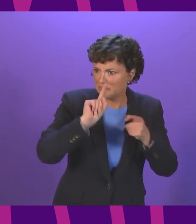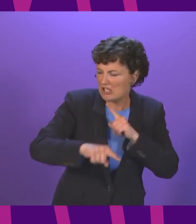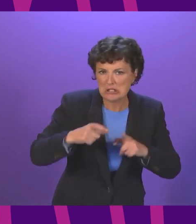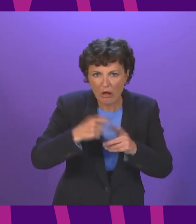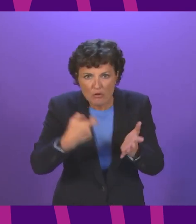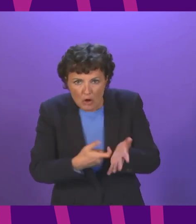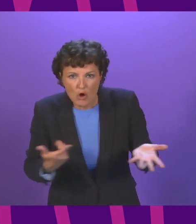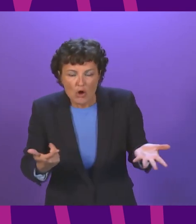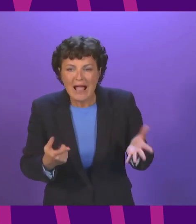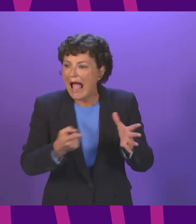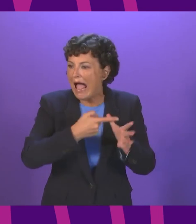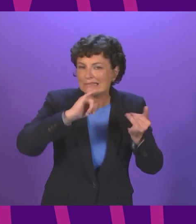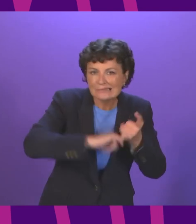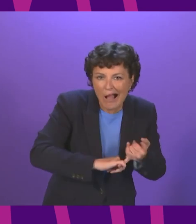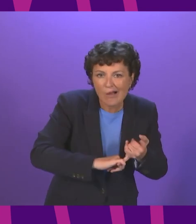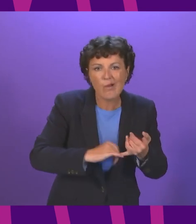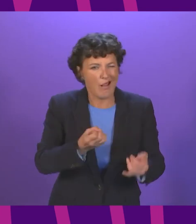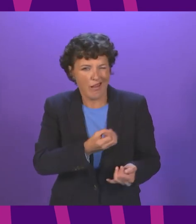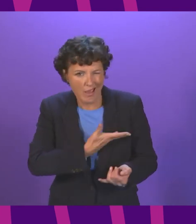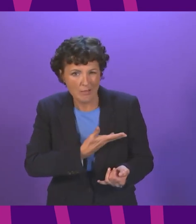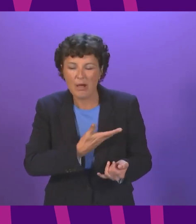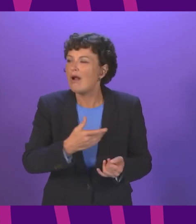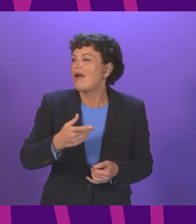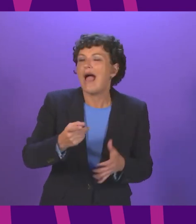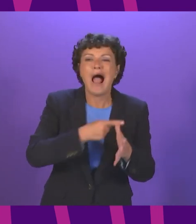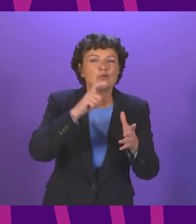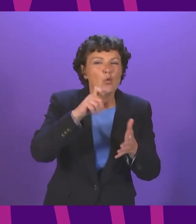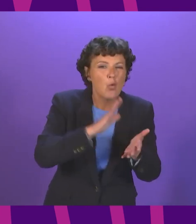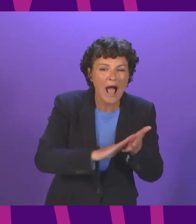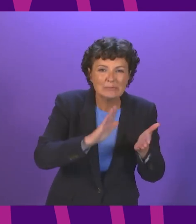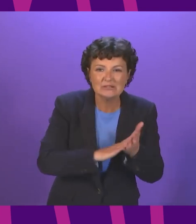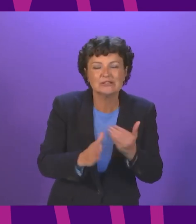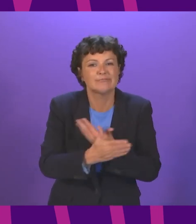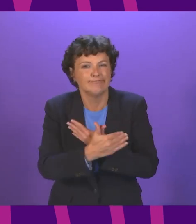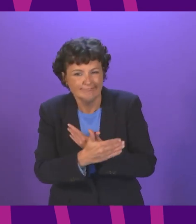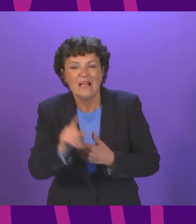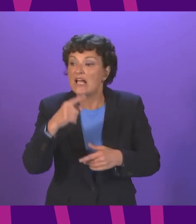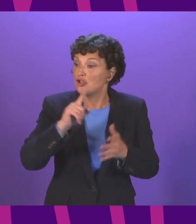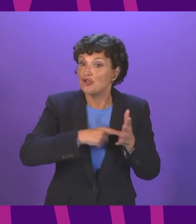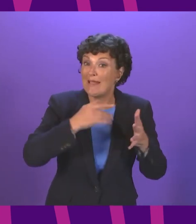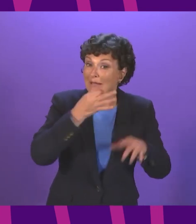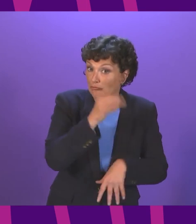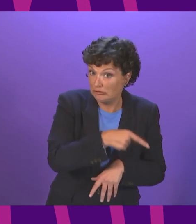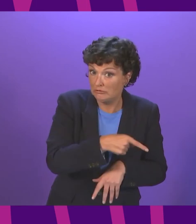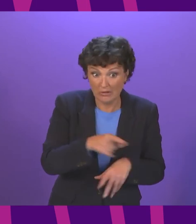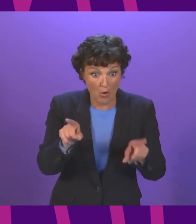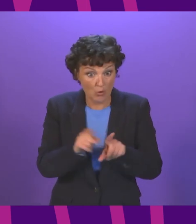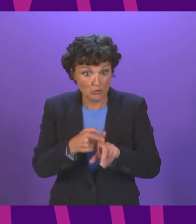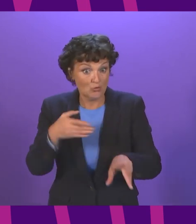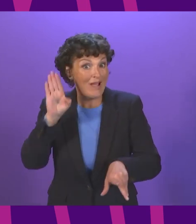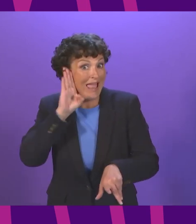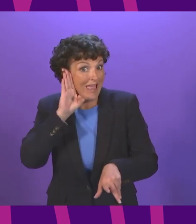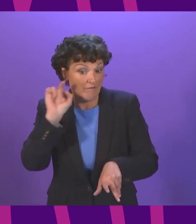Ross from Anna Sawa from Alex Will Hamilton we've just heard them from Jamie Green and we heard them from Oliver